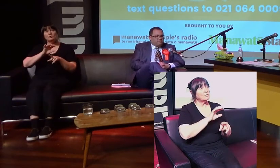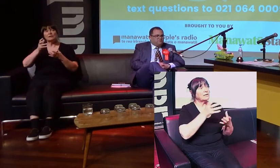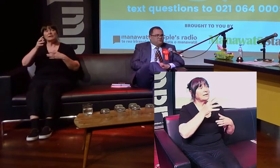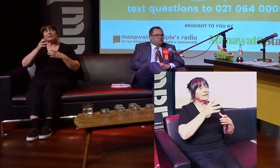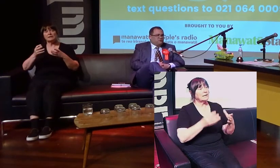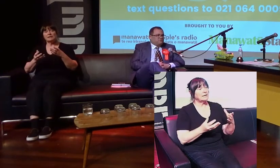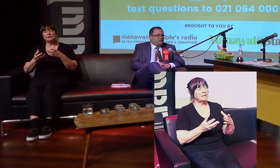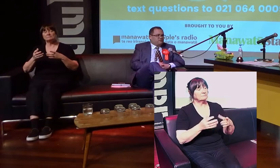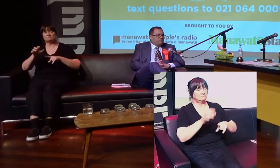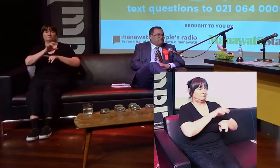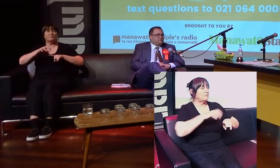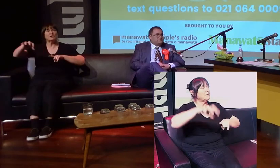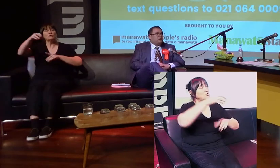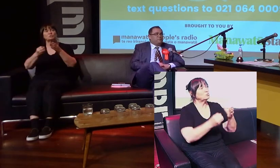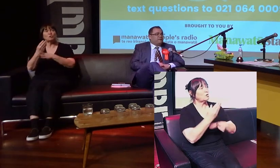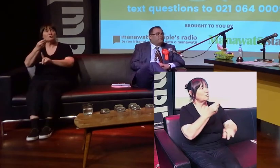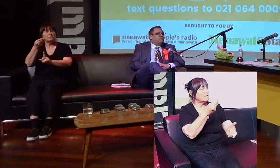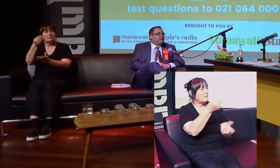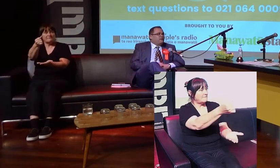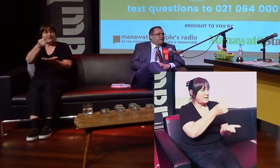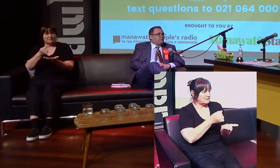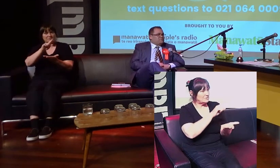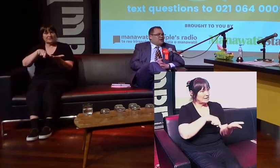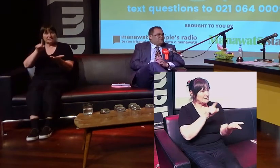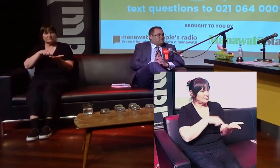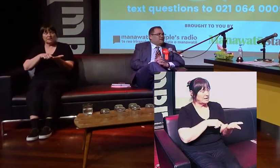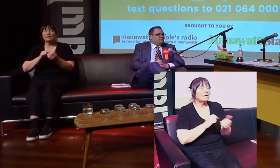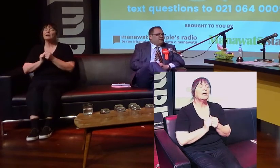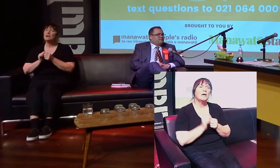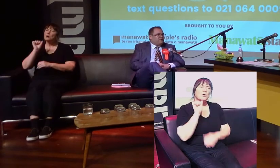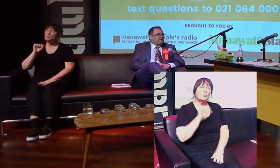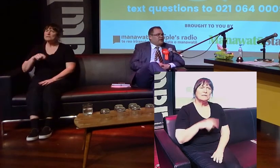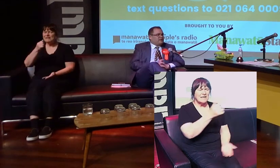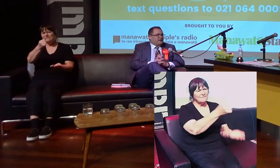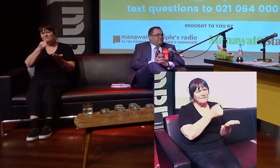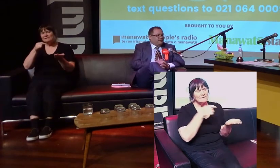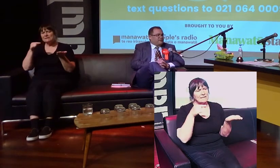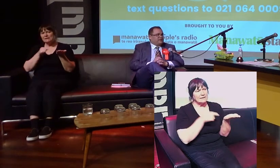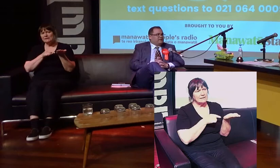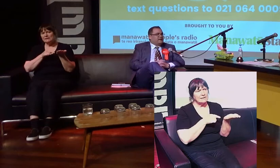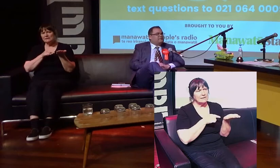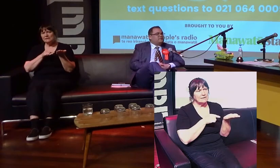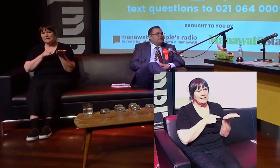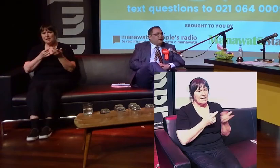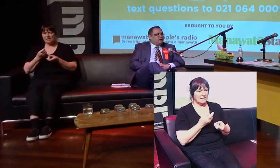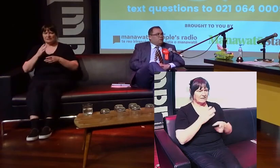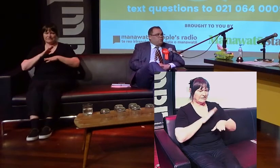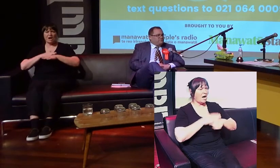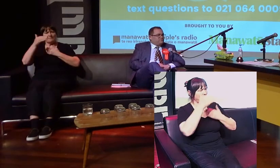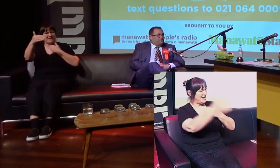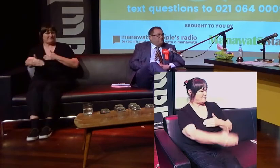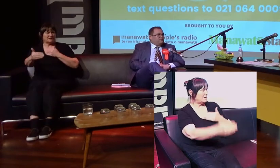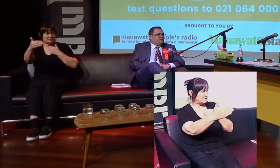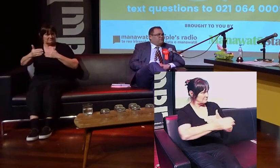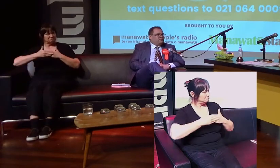that the Provincial Growth Fund was time-bound. That was a particular fund that had a beginning and end date. What